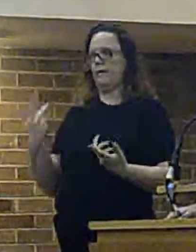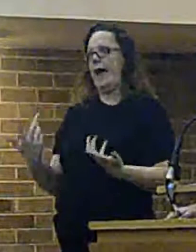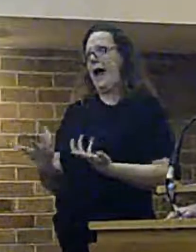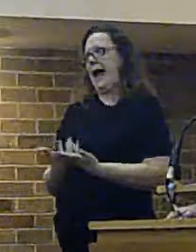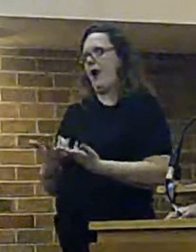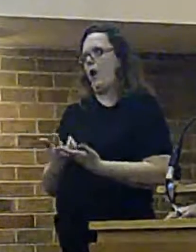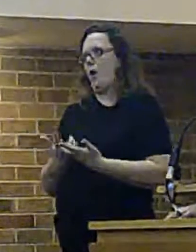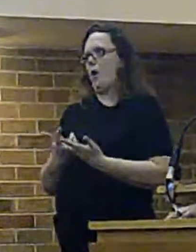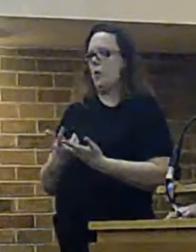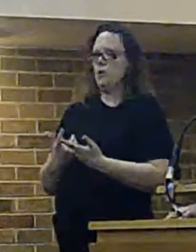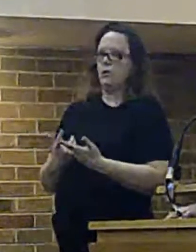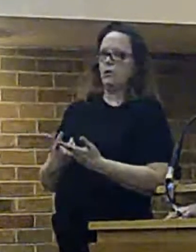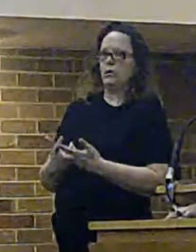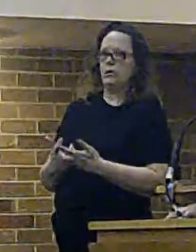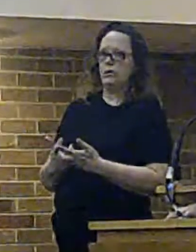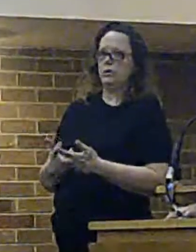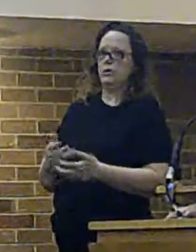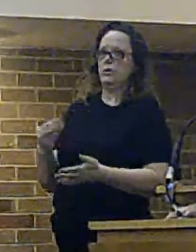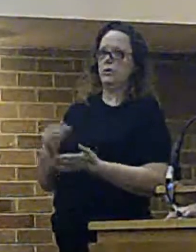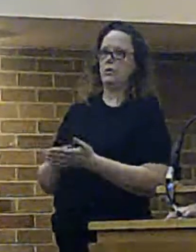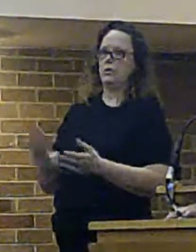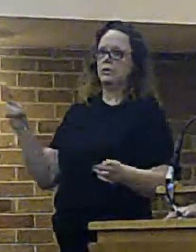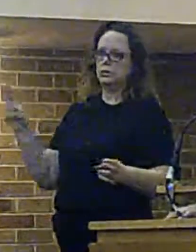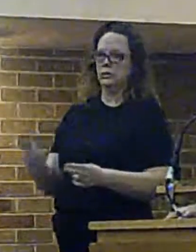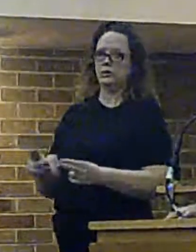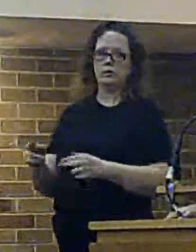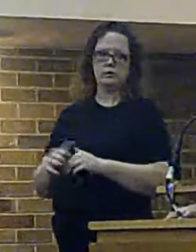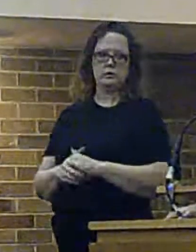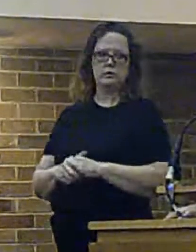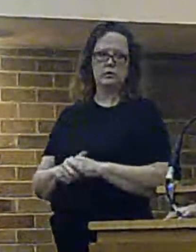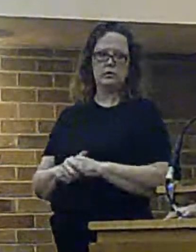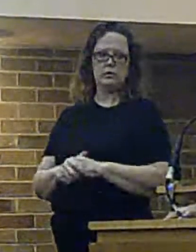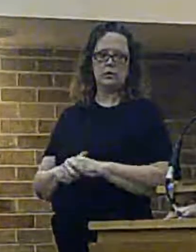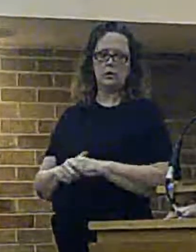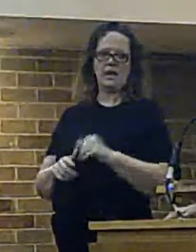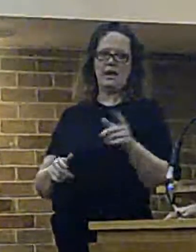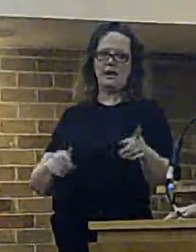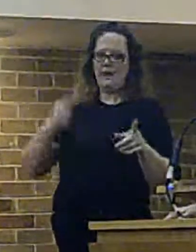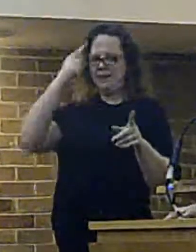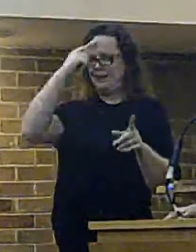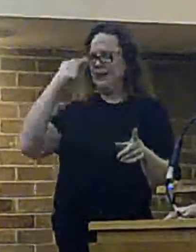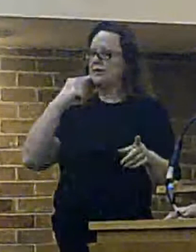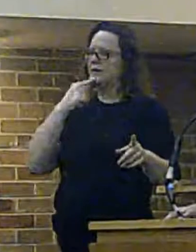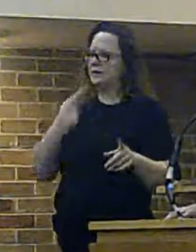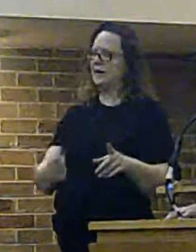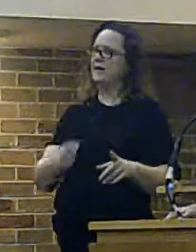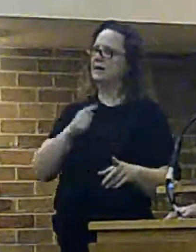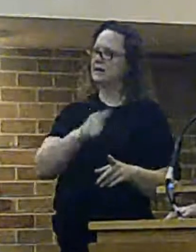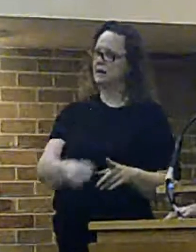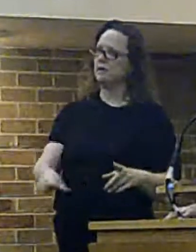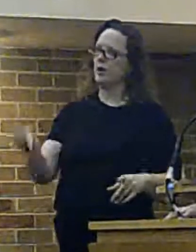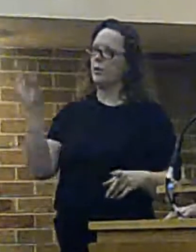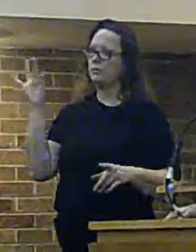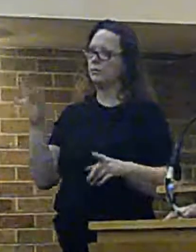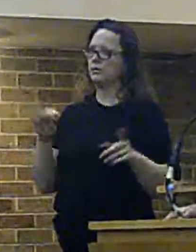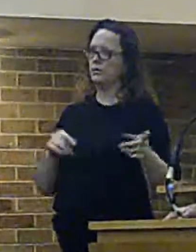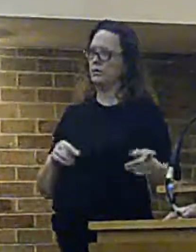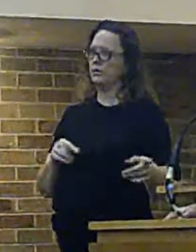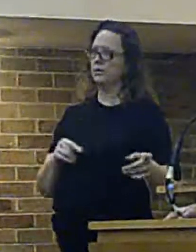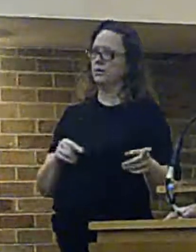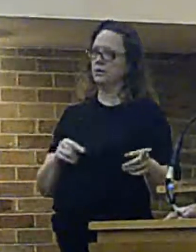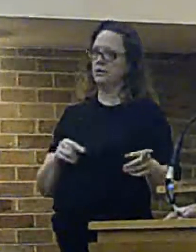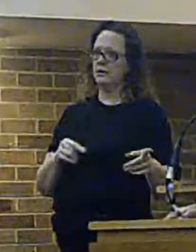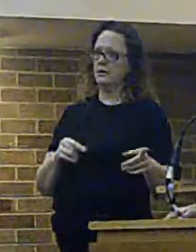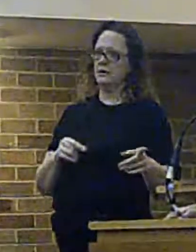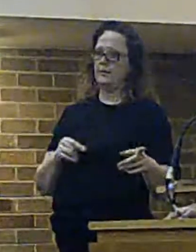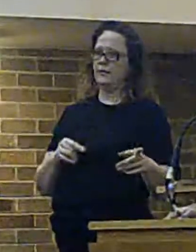days. I will have to recommend this alternative to the Fire and Rescue Authority, because ultimately, and as I made